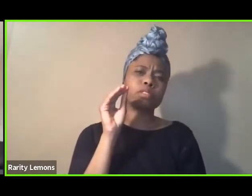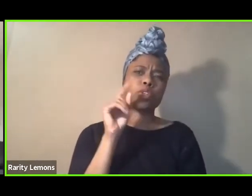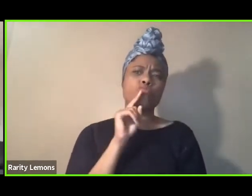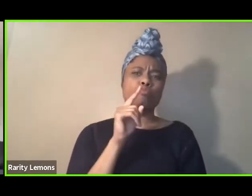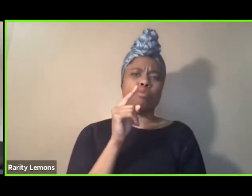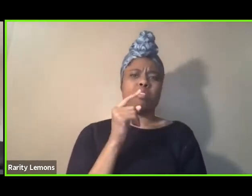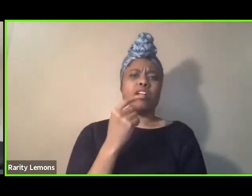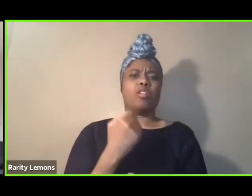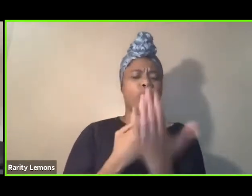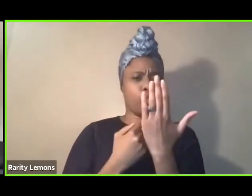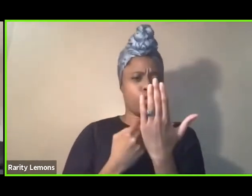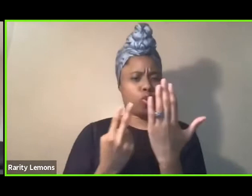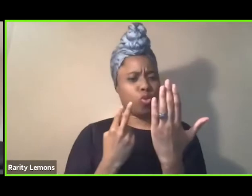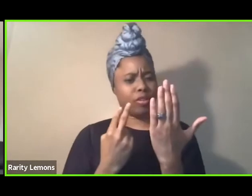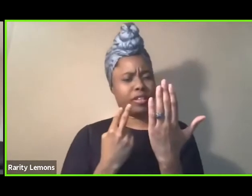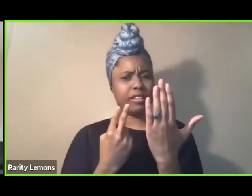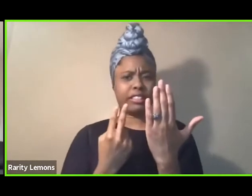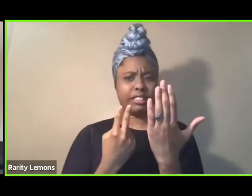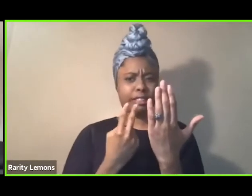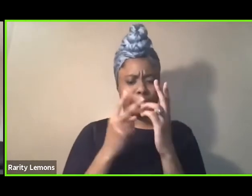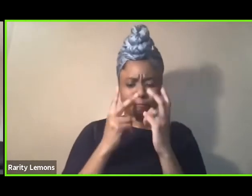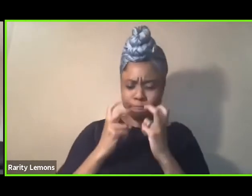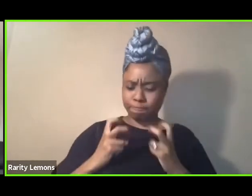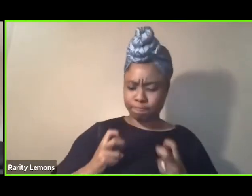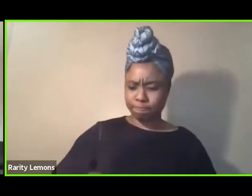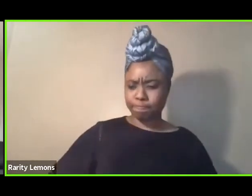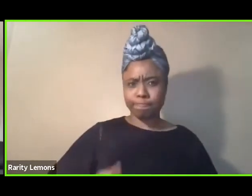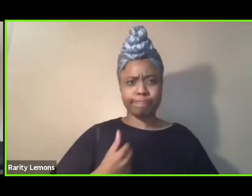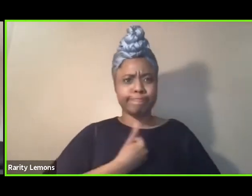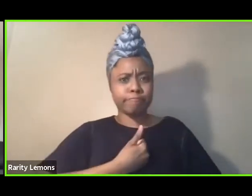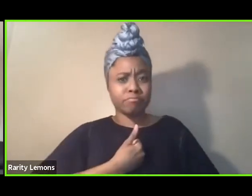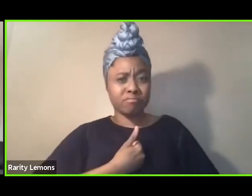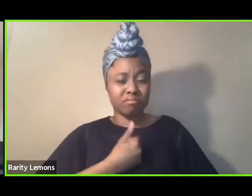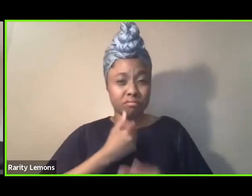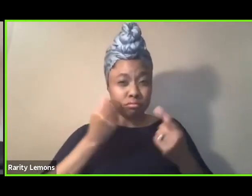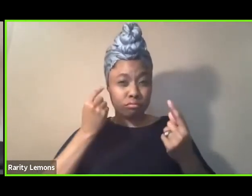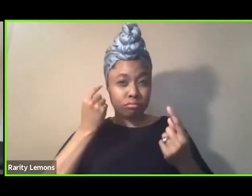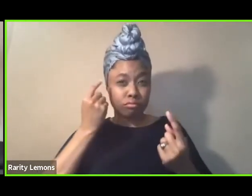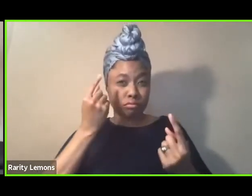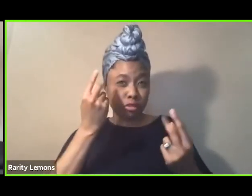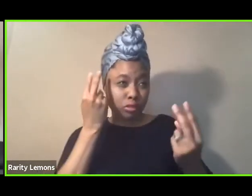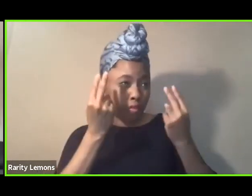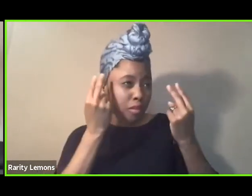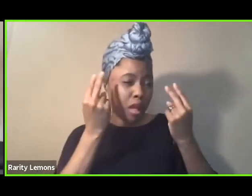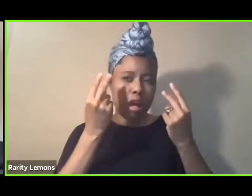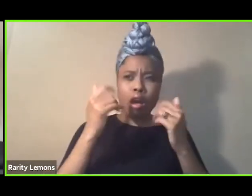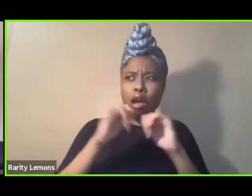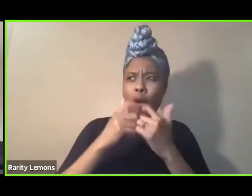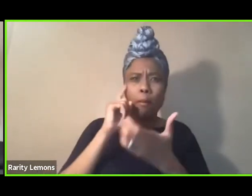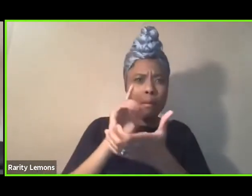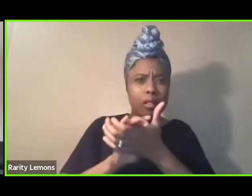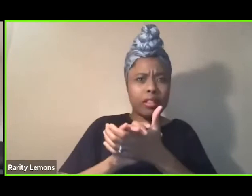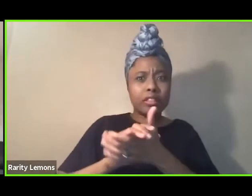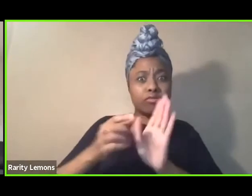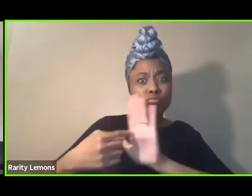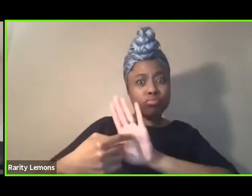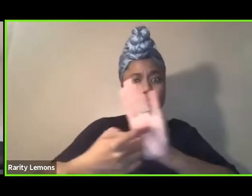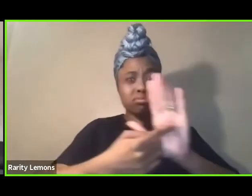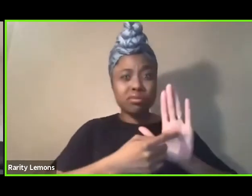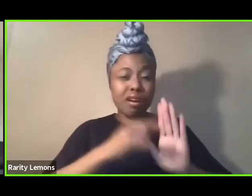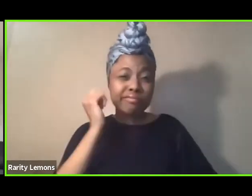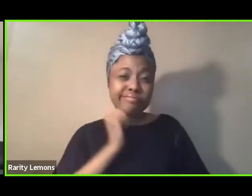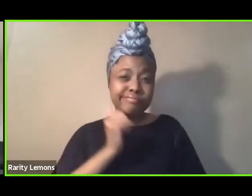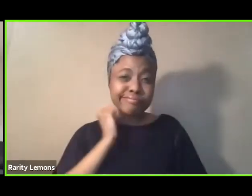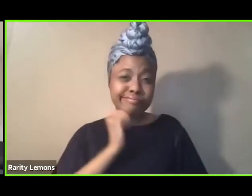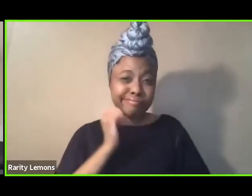ourselves and do the work inside and reflect on how our beliefs have manifested in its way out in our everyday